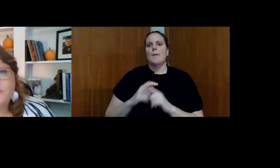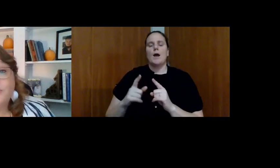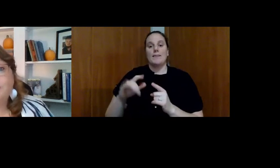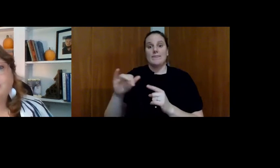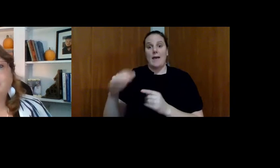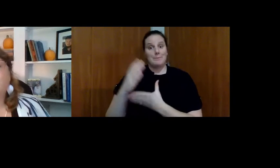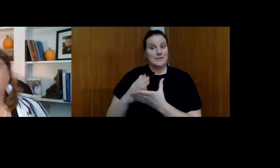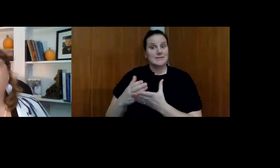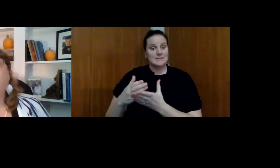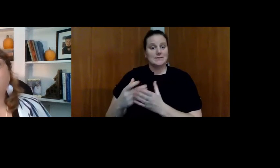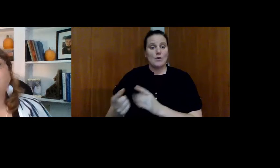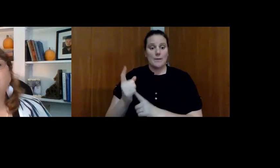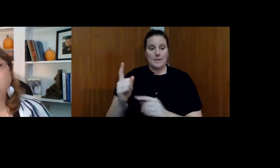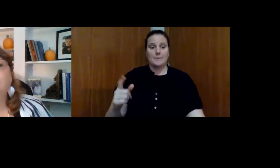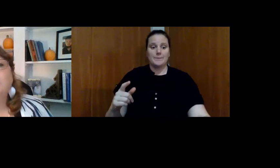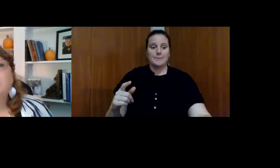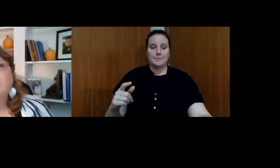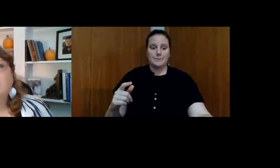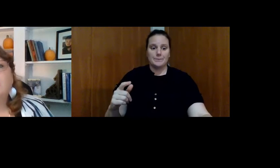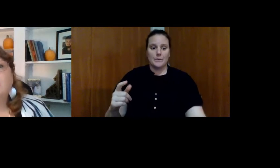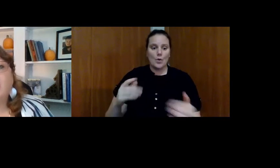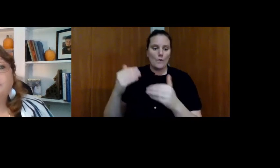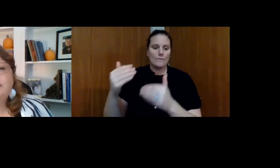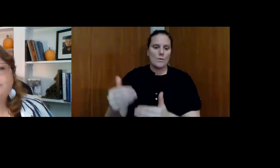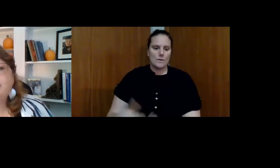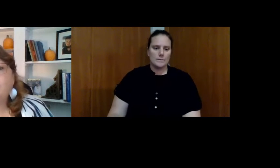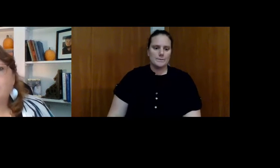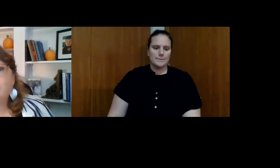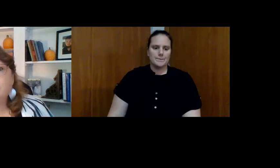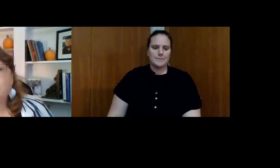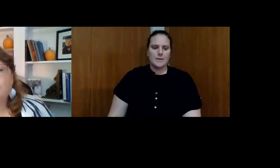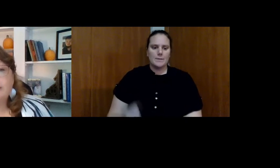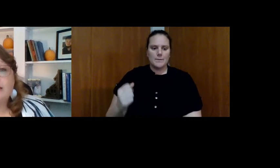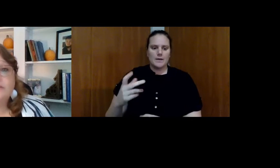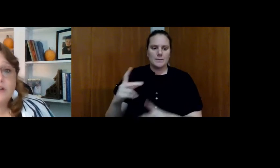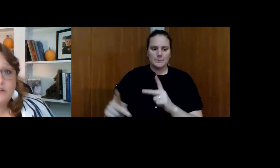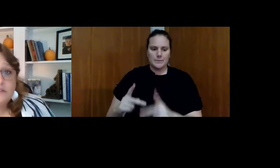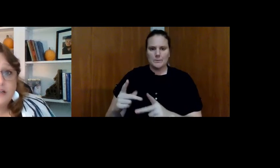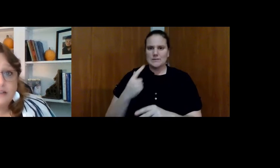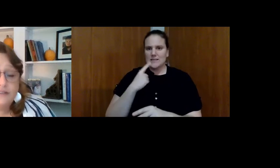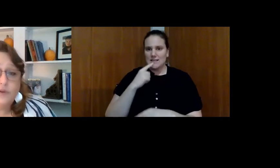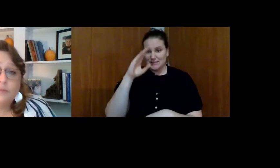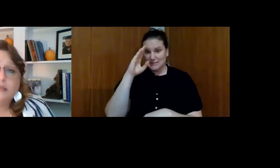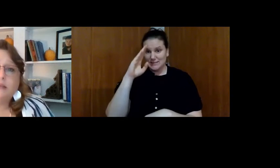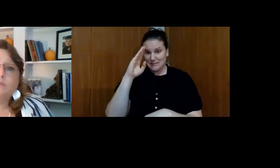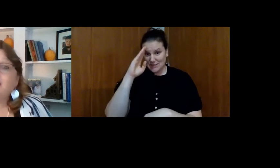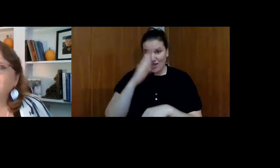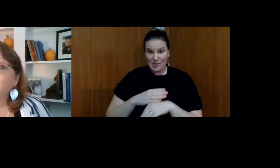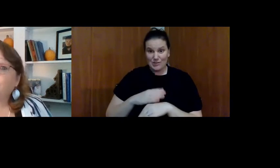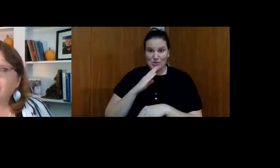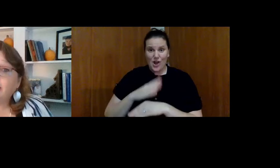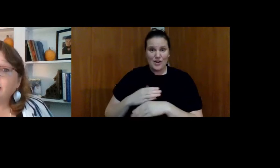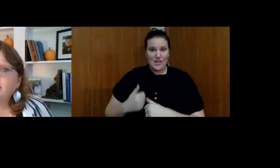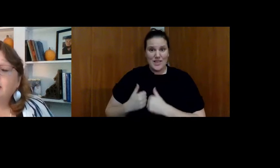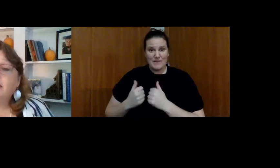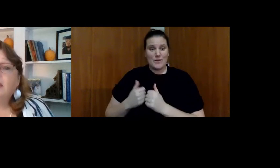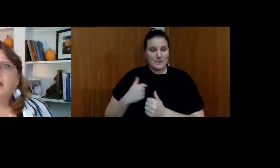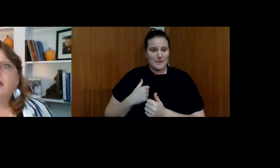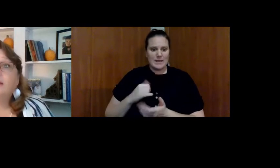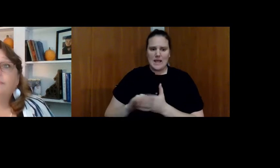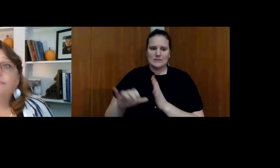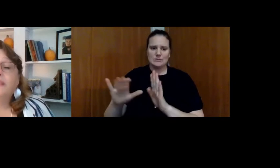that piece for a minute and go forward. You know, a lot of people say, well, you know, my son or daughter is going to live with me. Well, that's great.